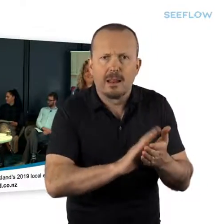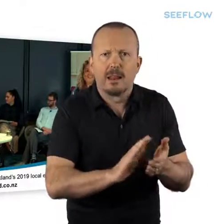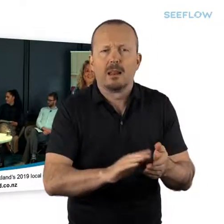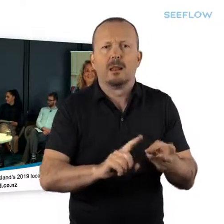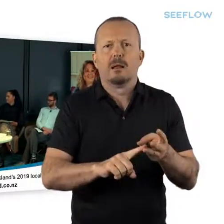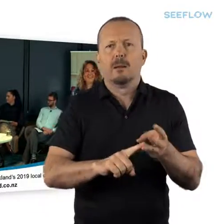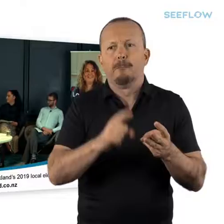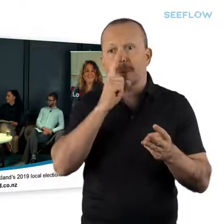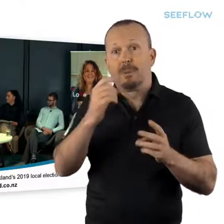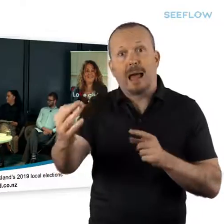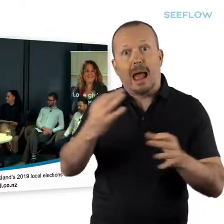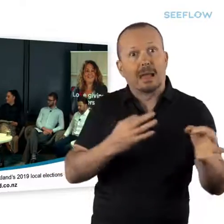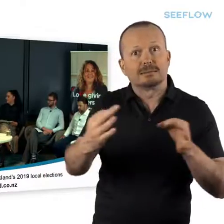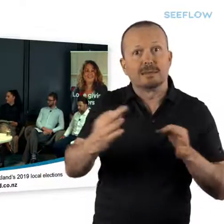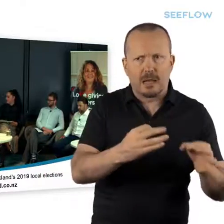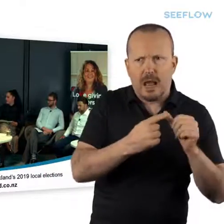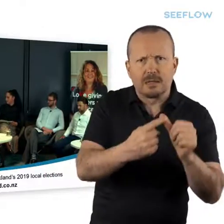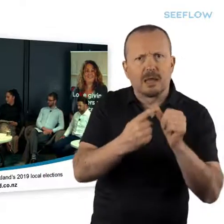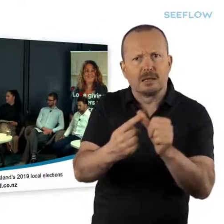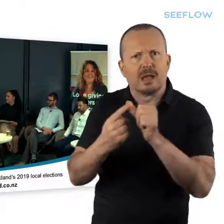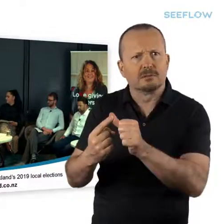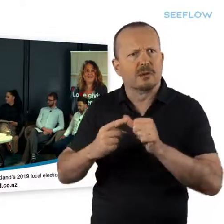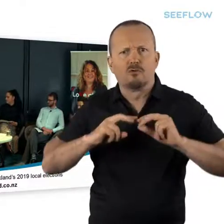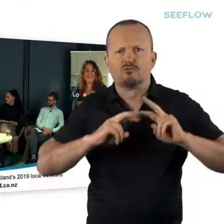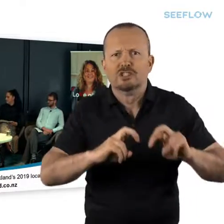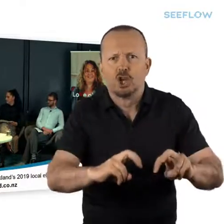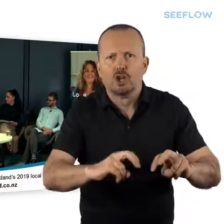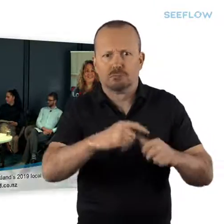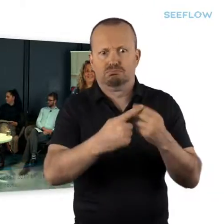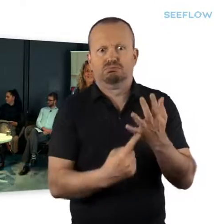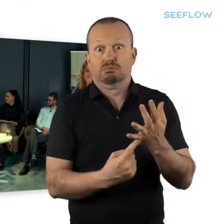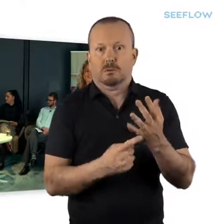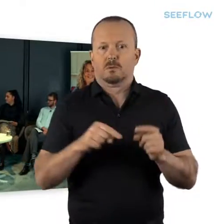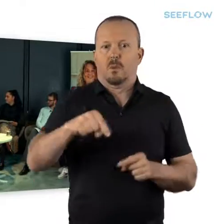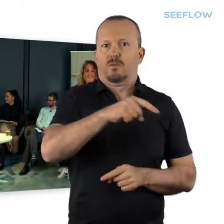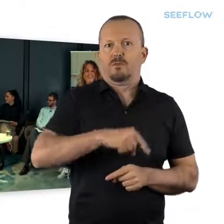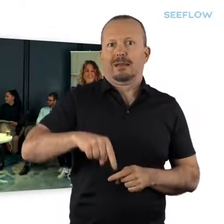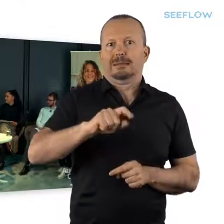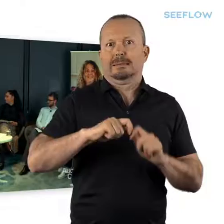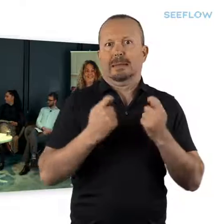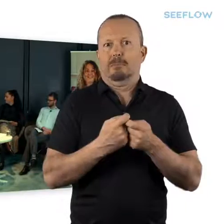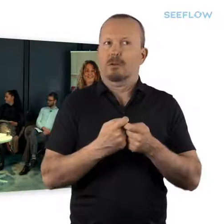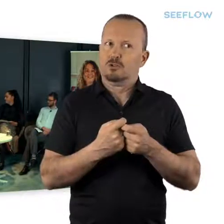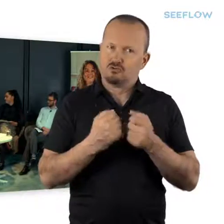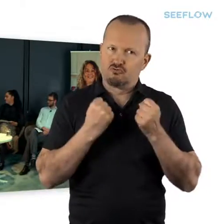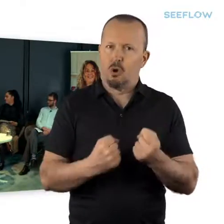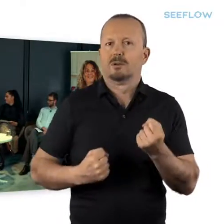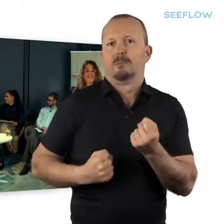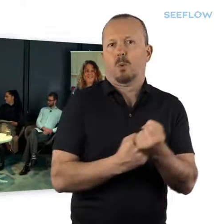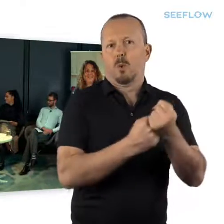constituent query, advice, research. So they work very, very closely as the right hand of their